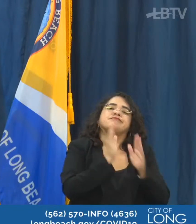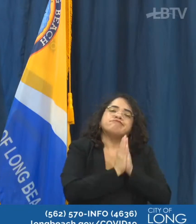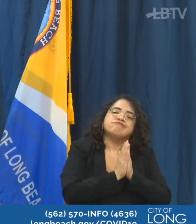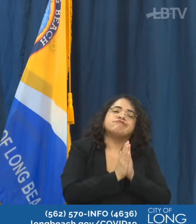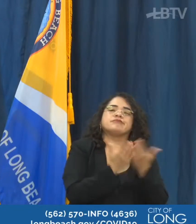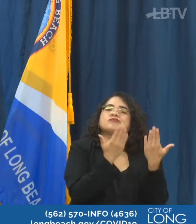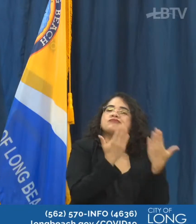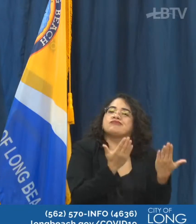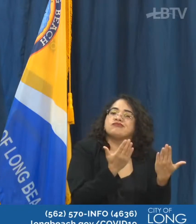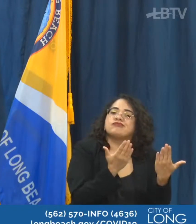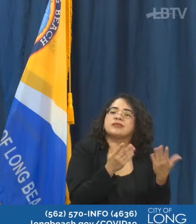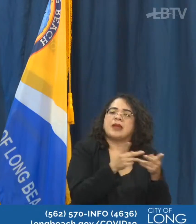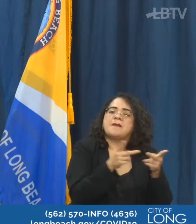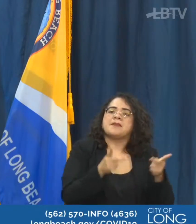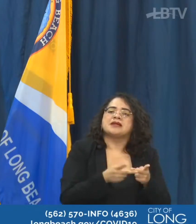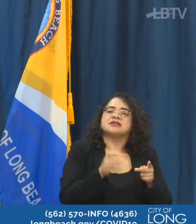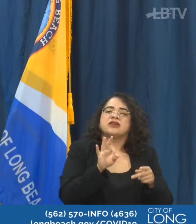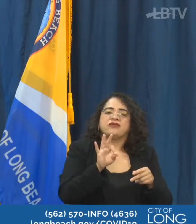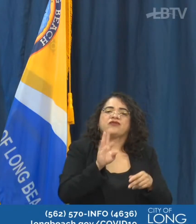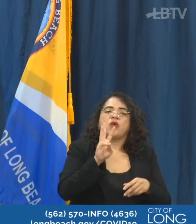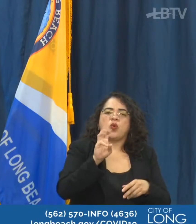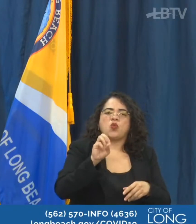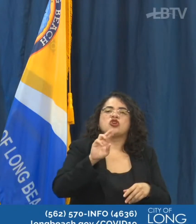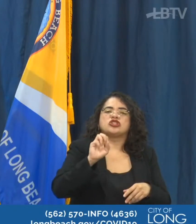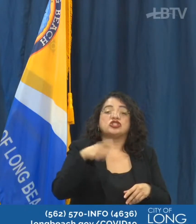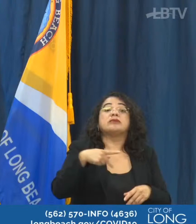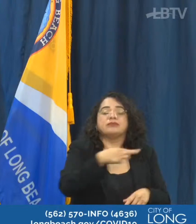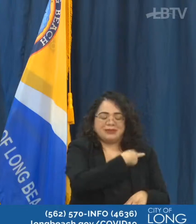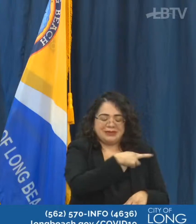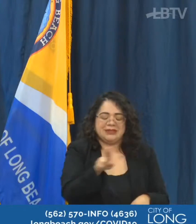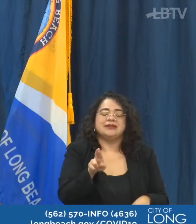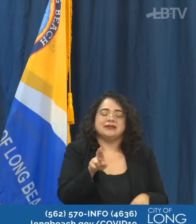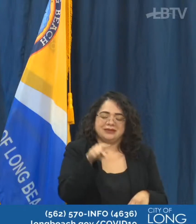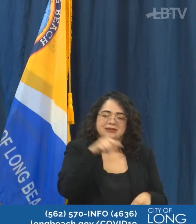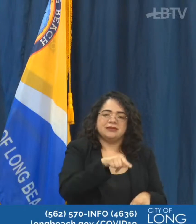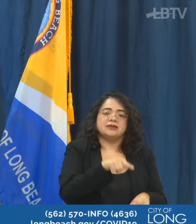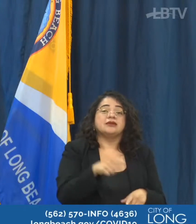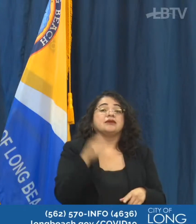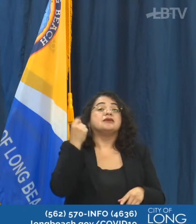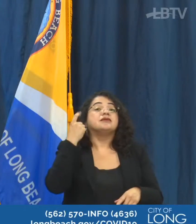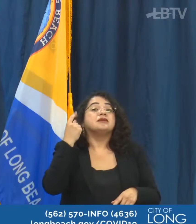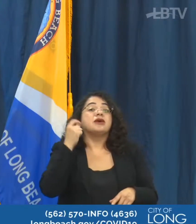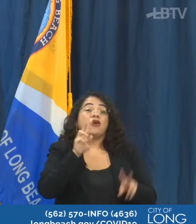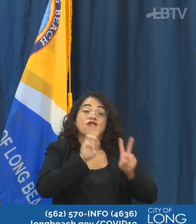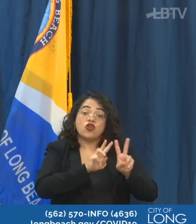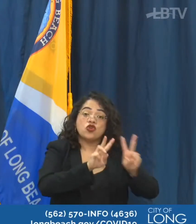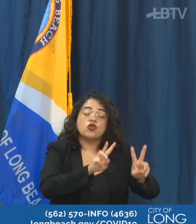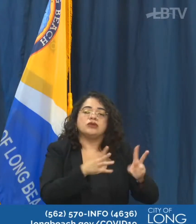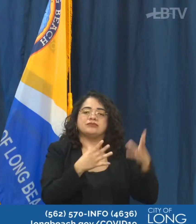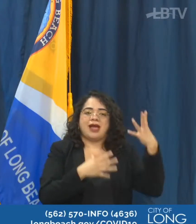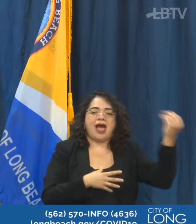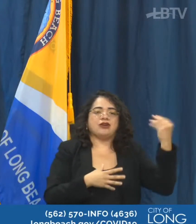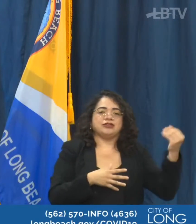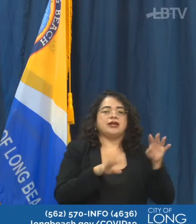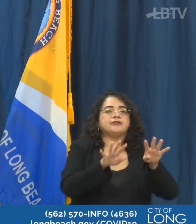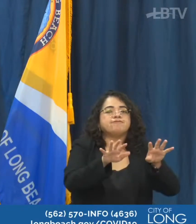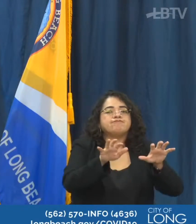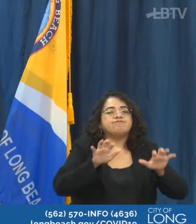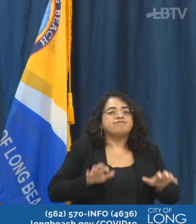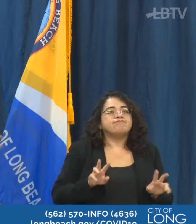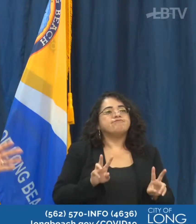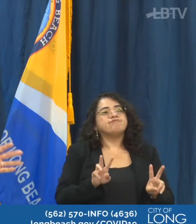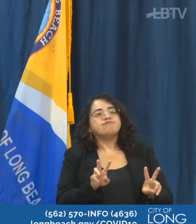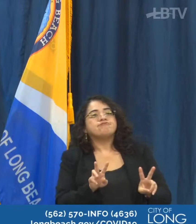if you're having services outside, so funeral services outside or religious services outside, there is a